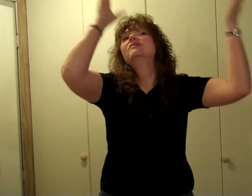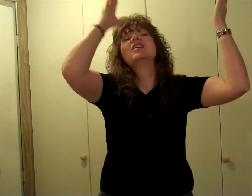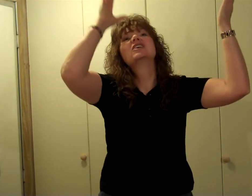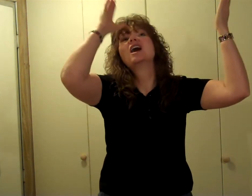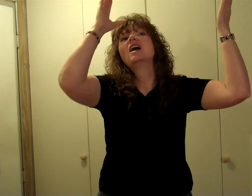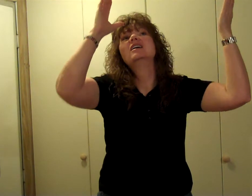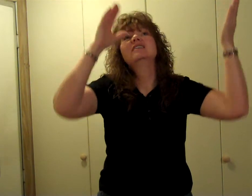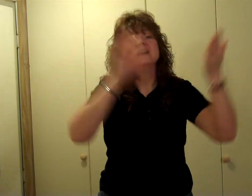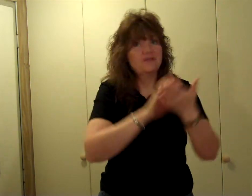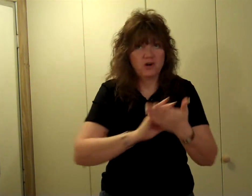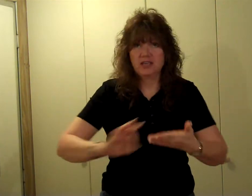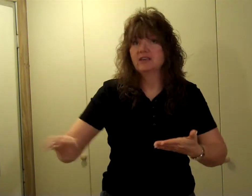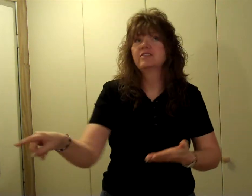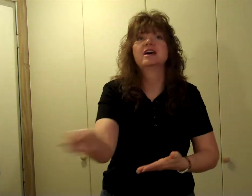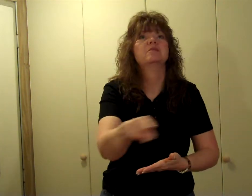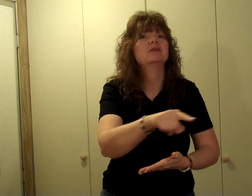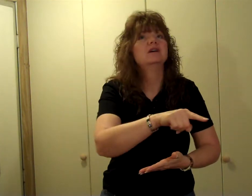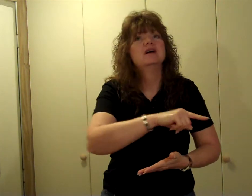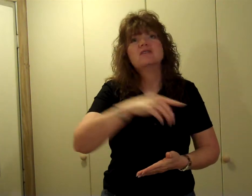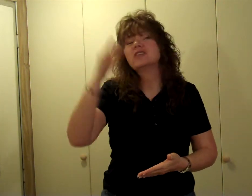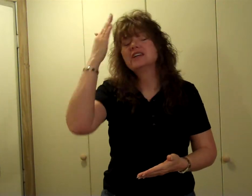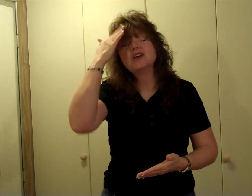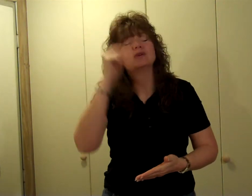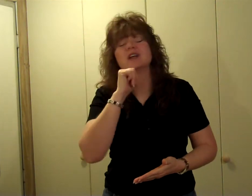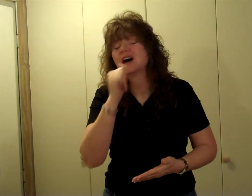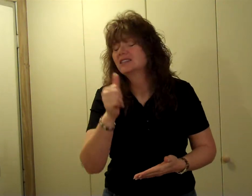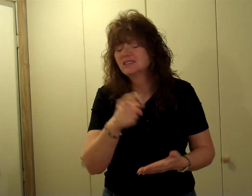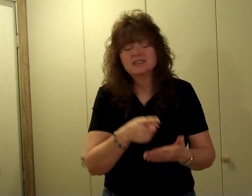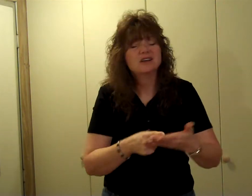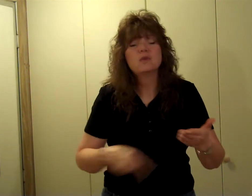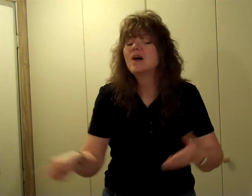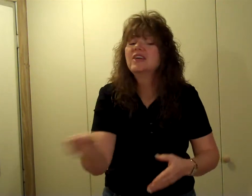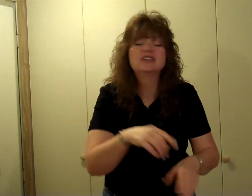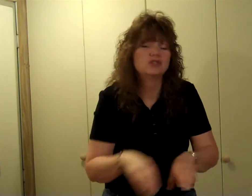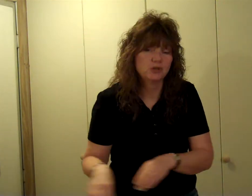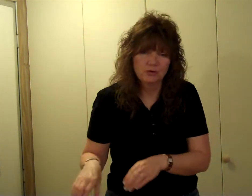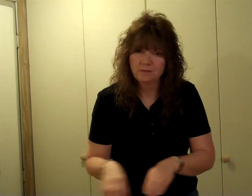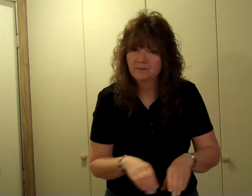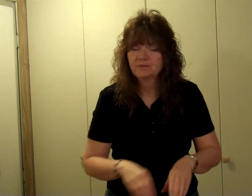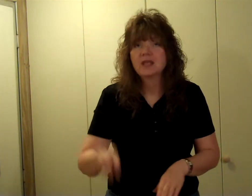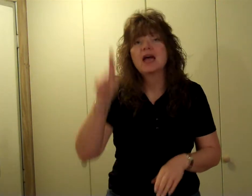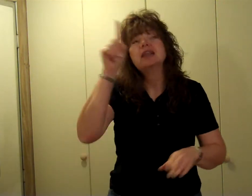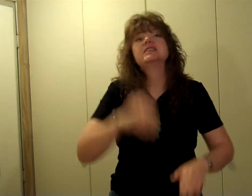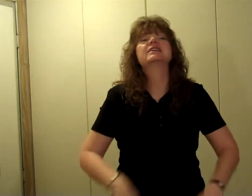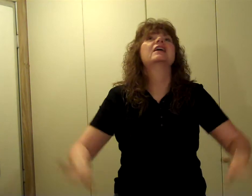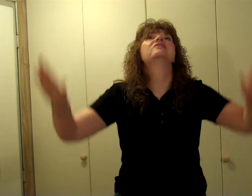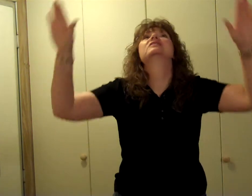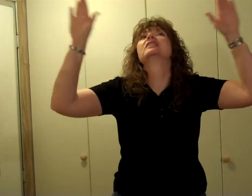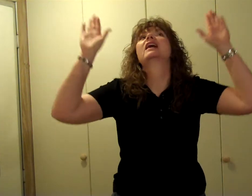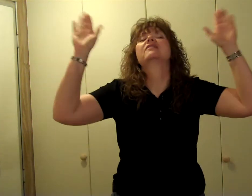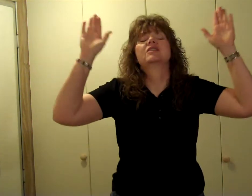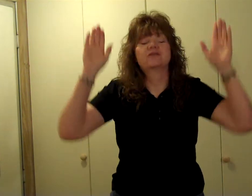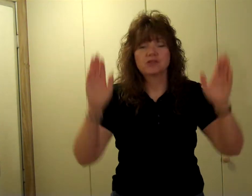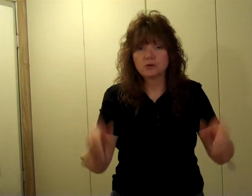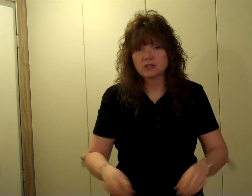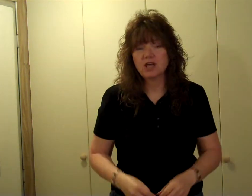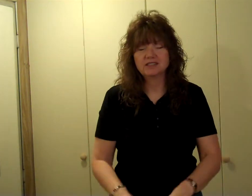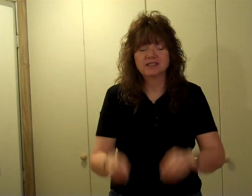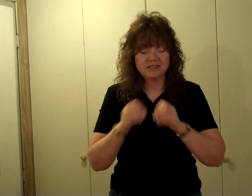God, forgive them, for they know not what they do. And as He made His life for those lost in